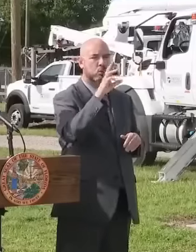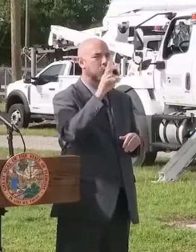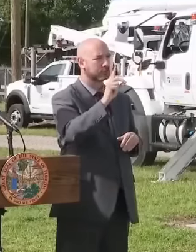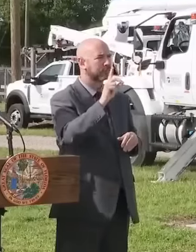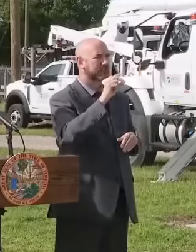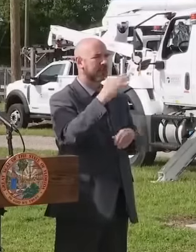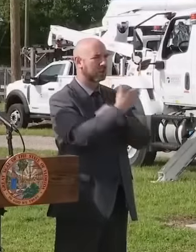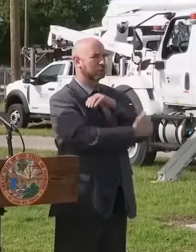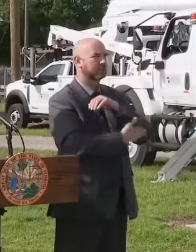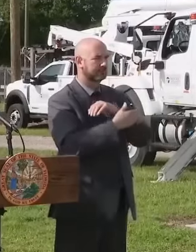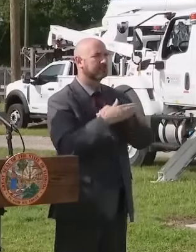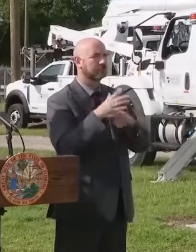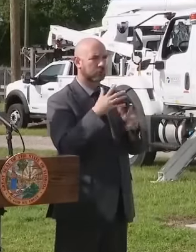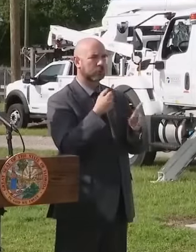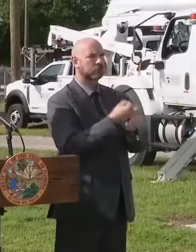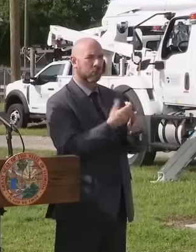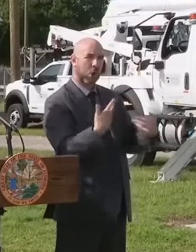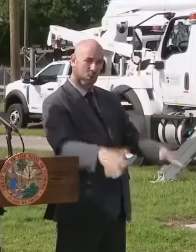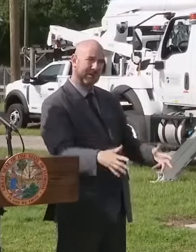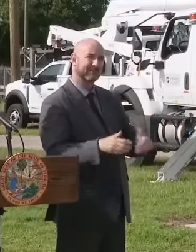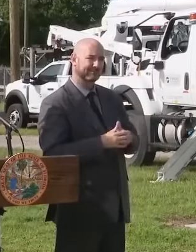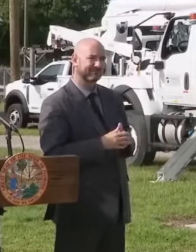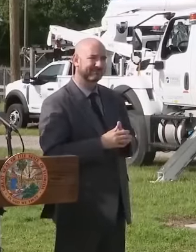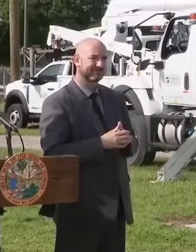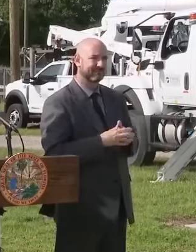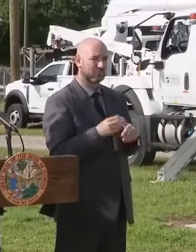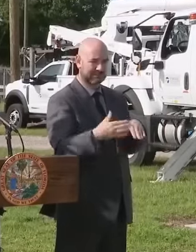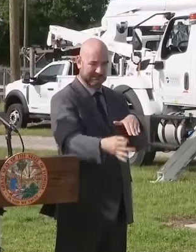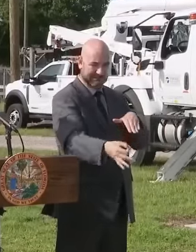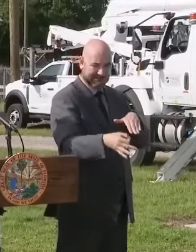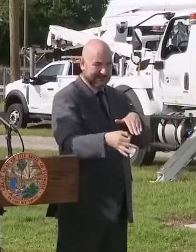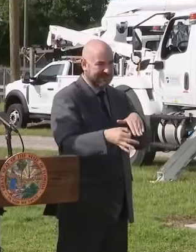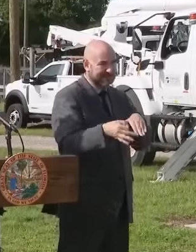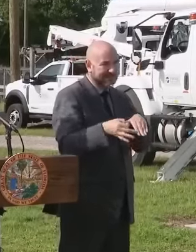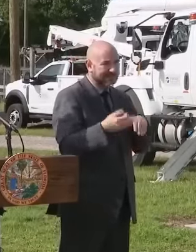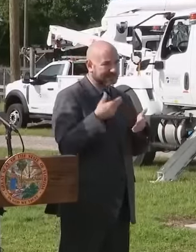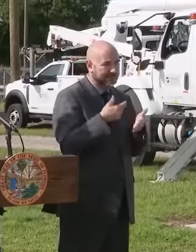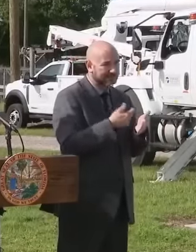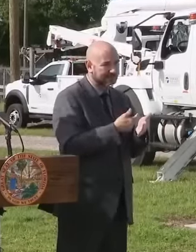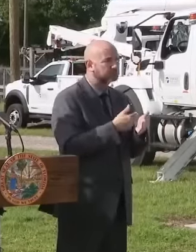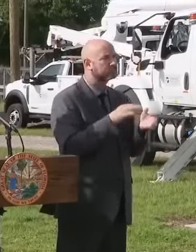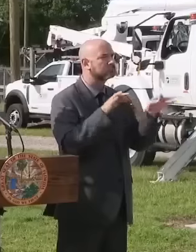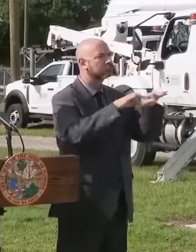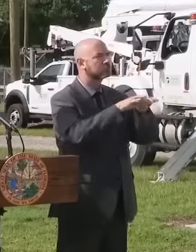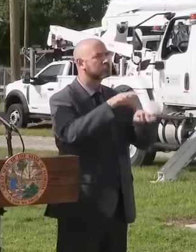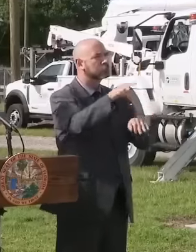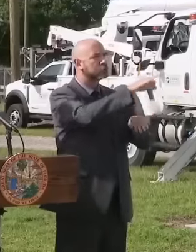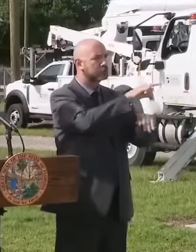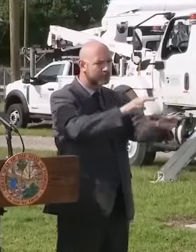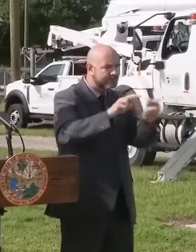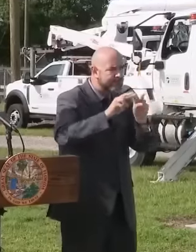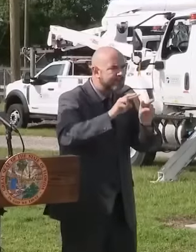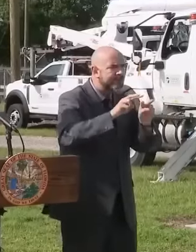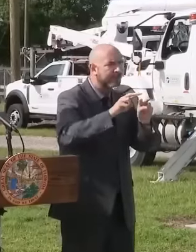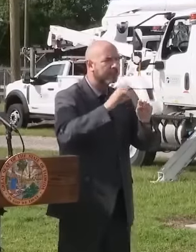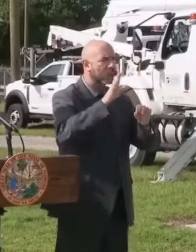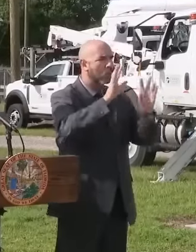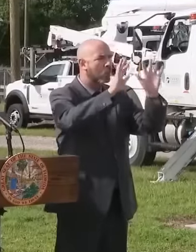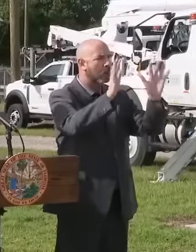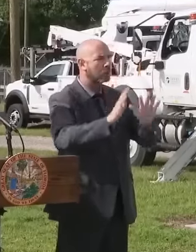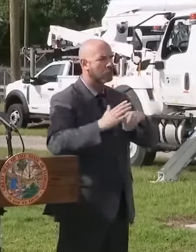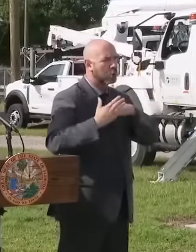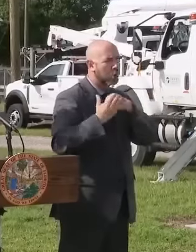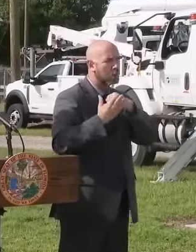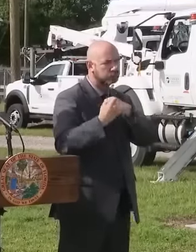the day as the storm gets closer to landfall. Residents should continue to monitor weather alerts so you know what watches and